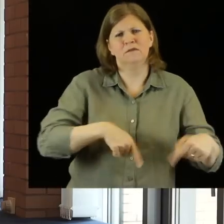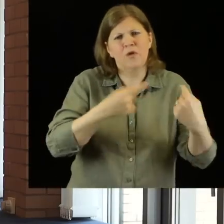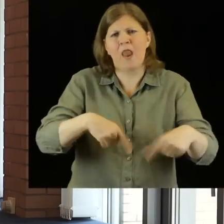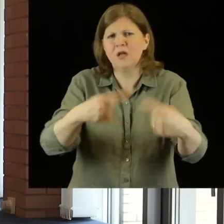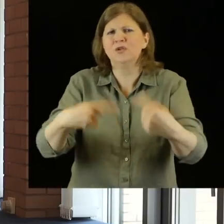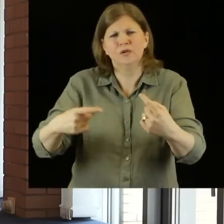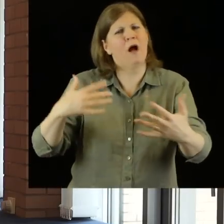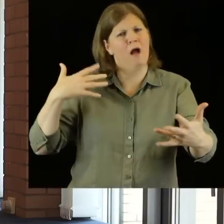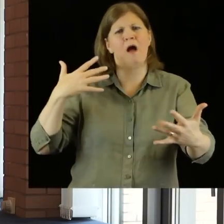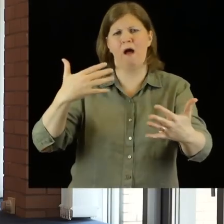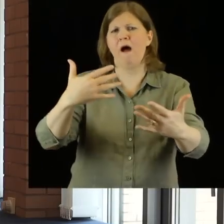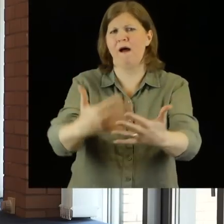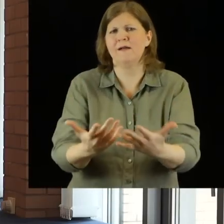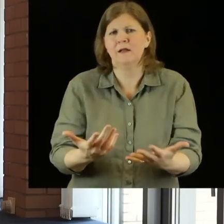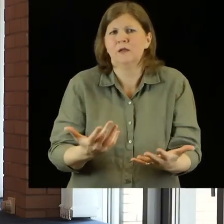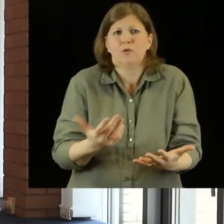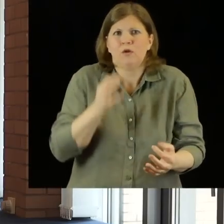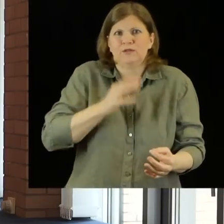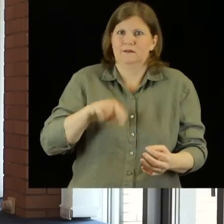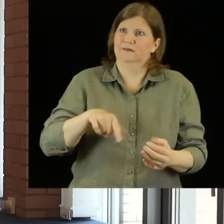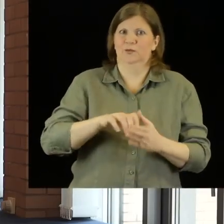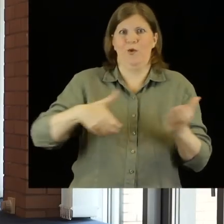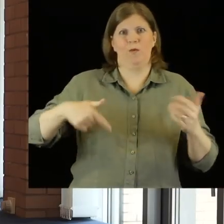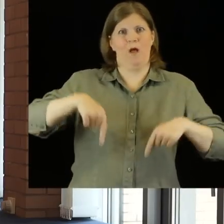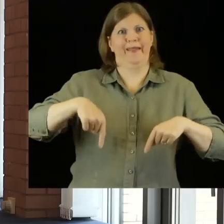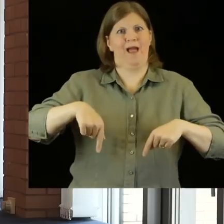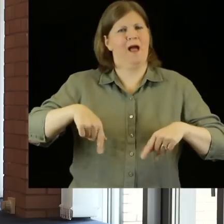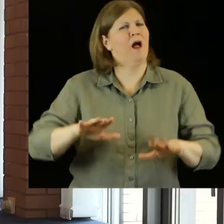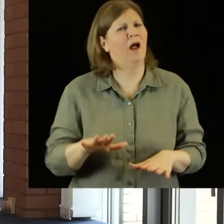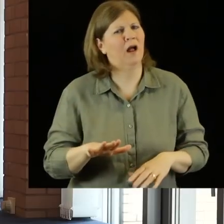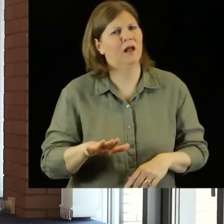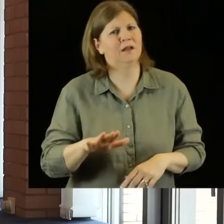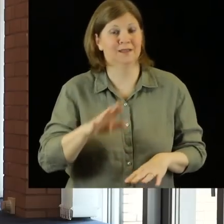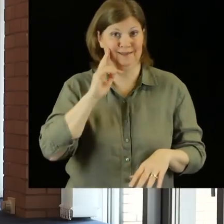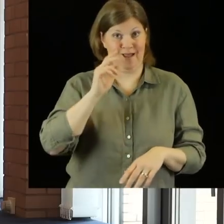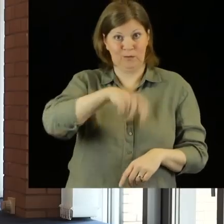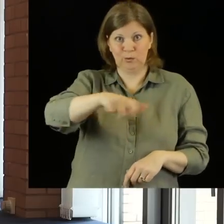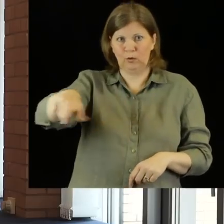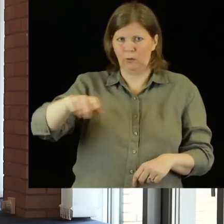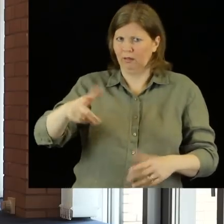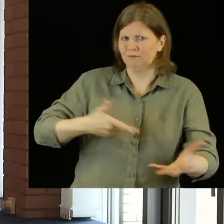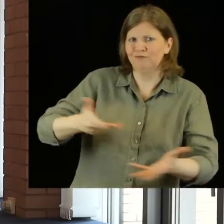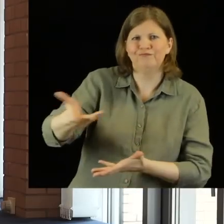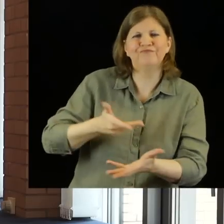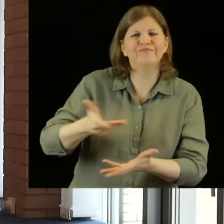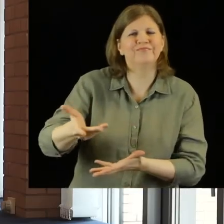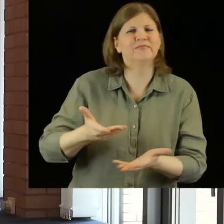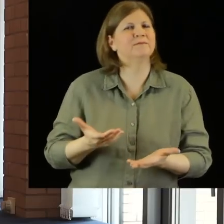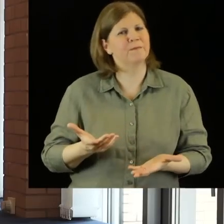not least in how, within the conservatoire here,